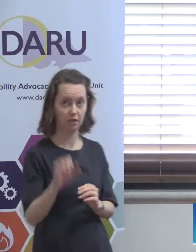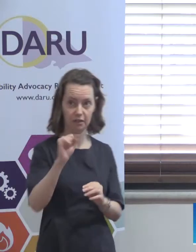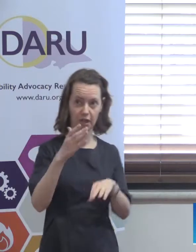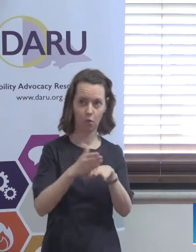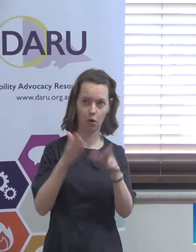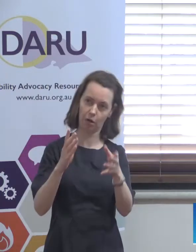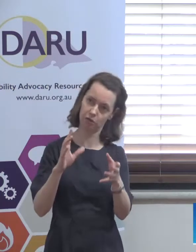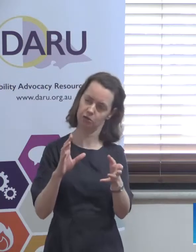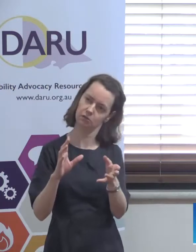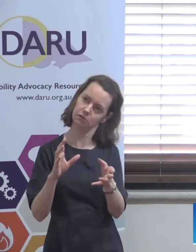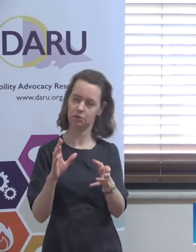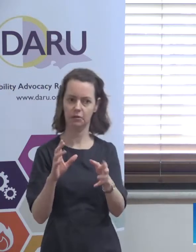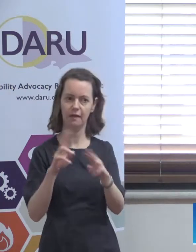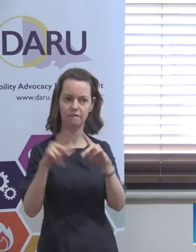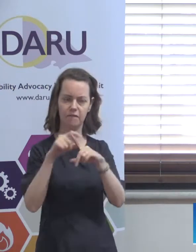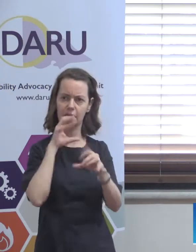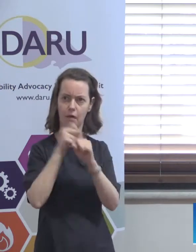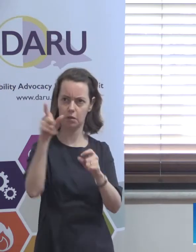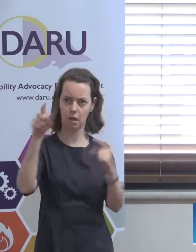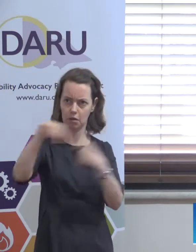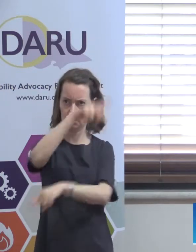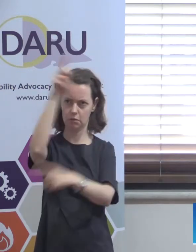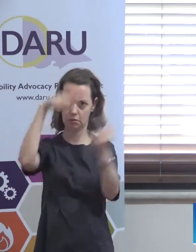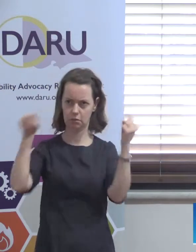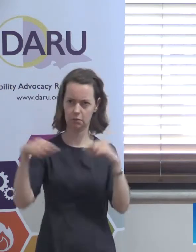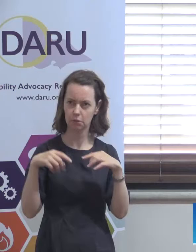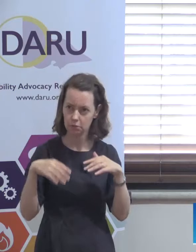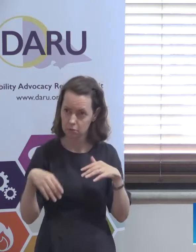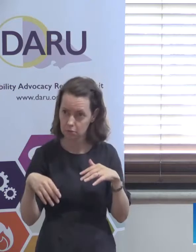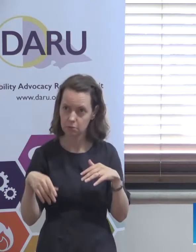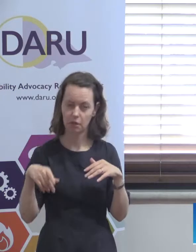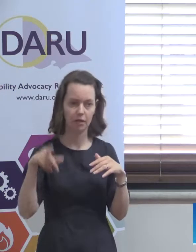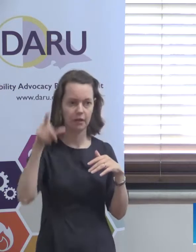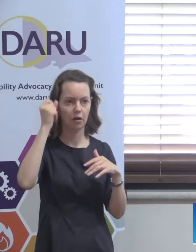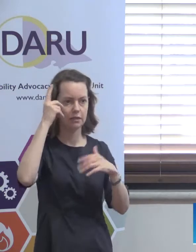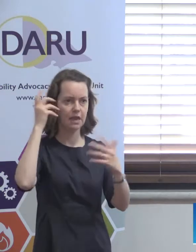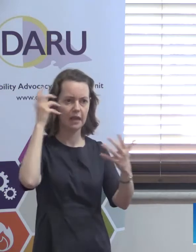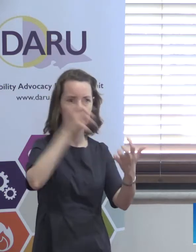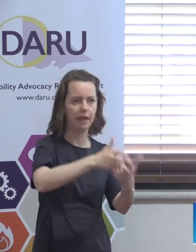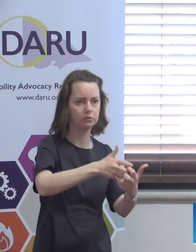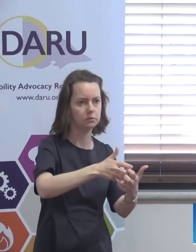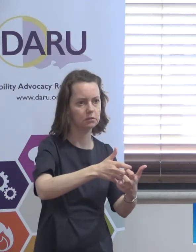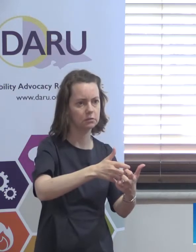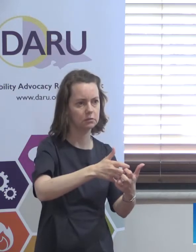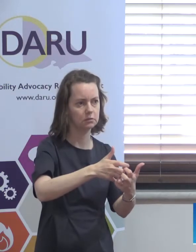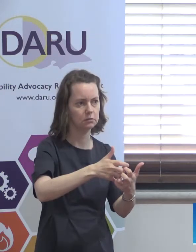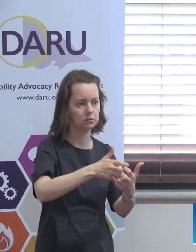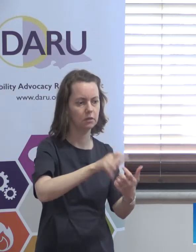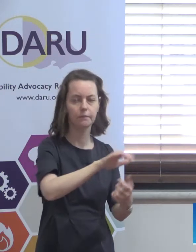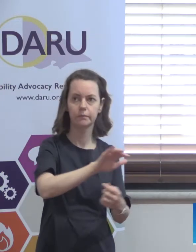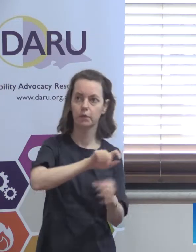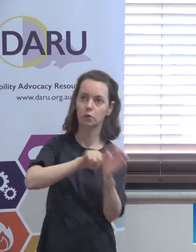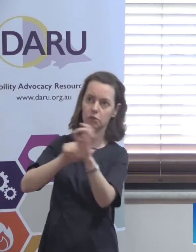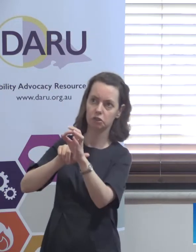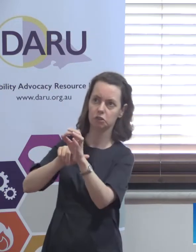they work and they just don't understand the nature of engagement particularly with people who ask them questions